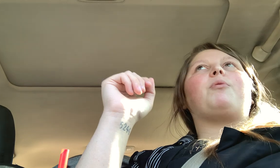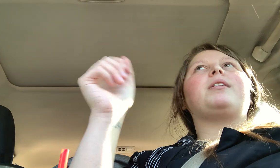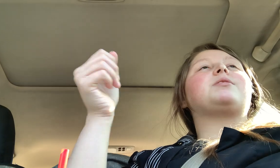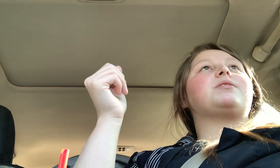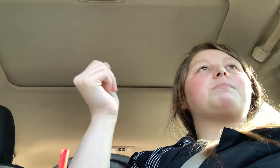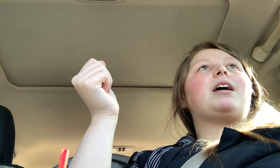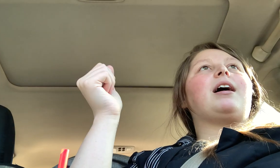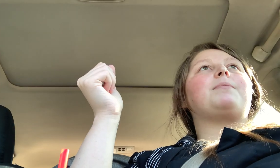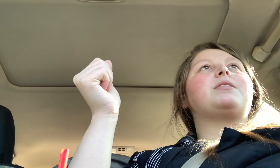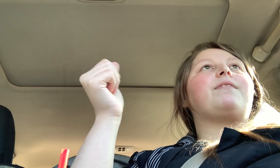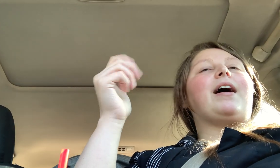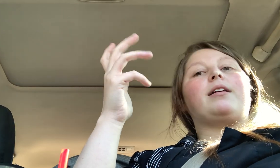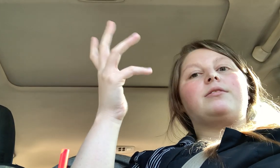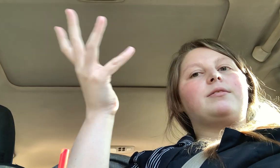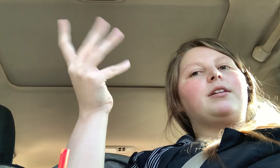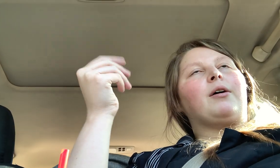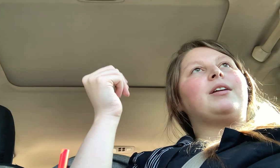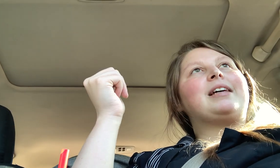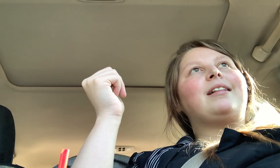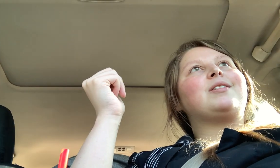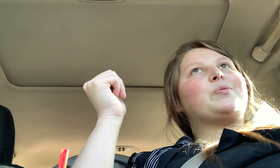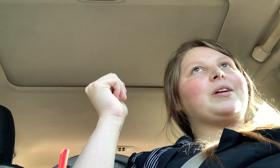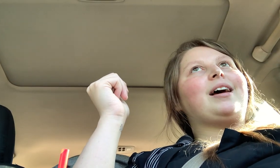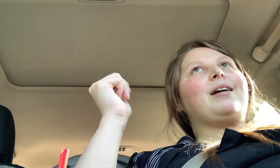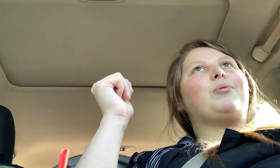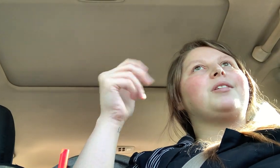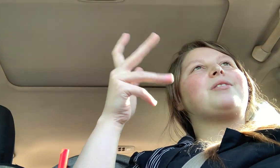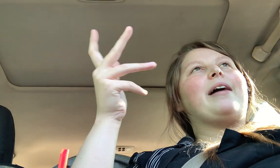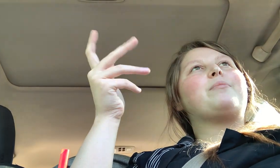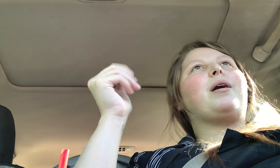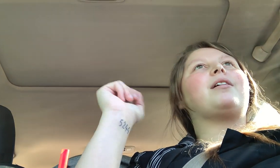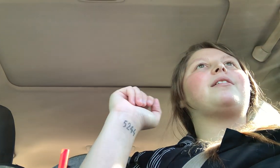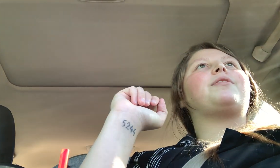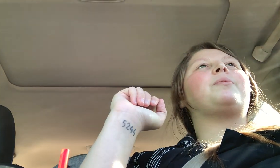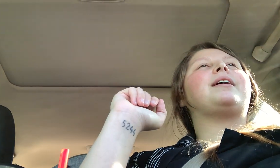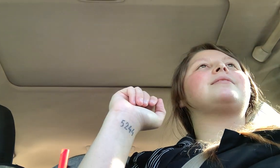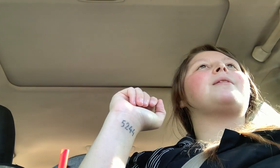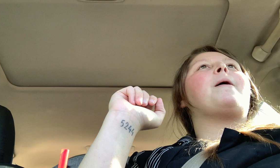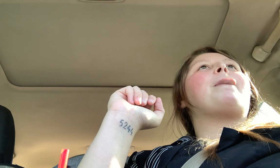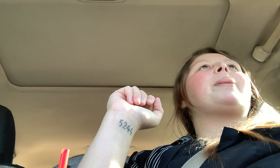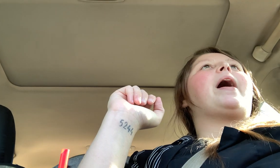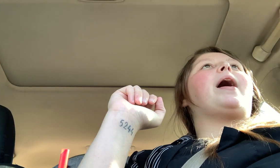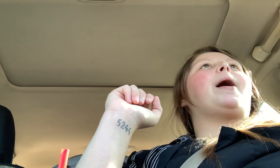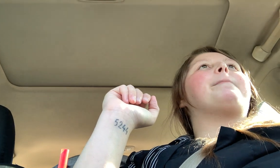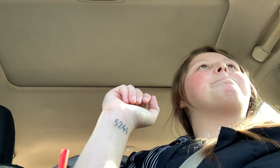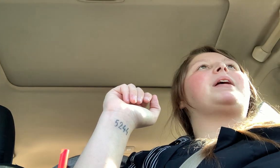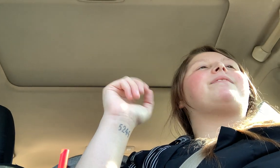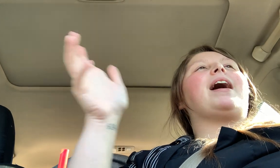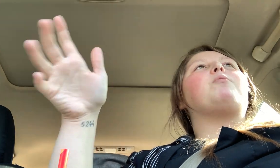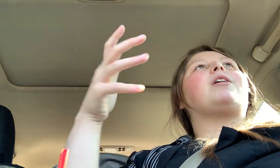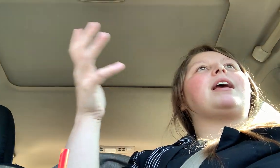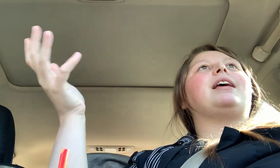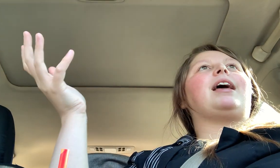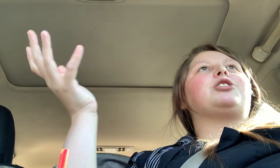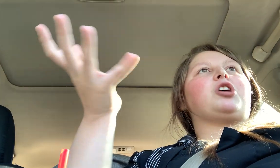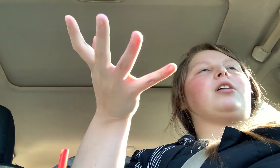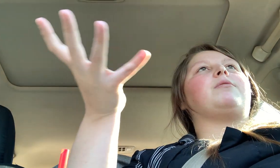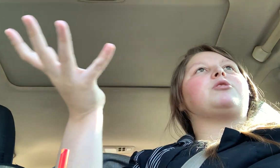points. So sometimes if I, you know, Nutella is really high in points. So I haven't bought it in a few weeks. Um, but if I want to eat like chocolate with